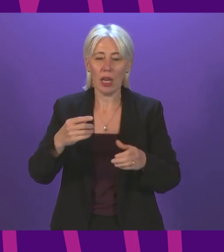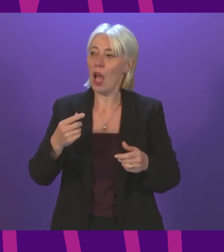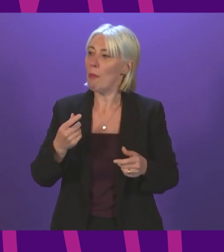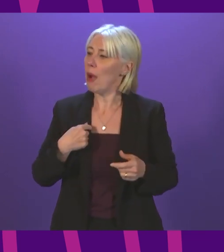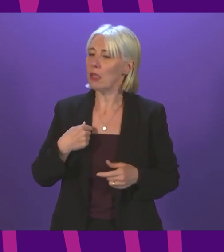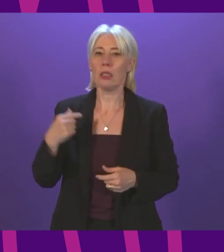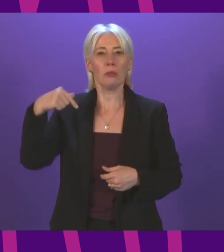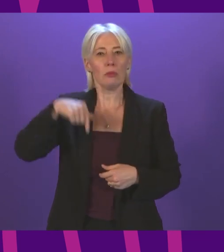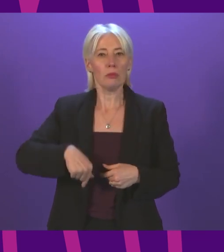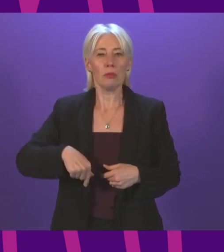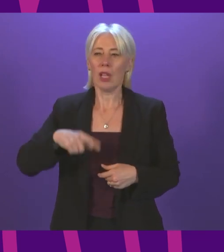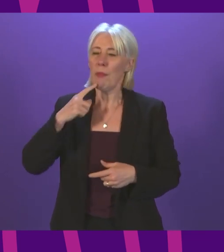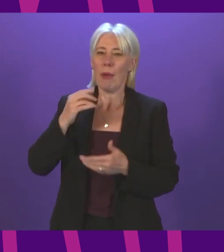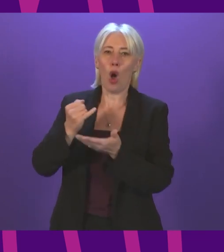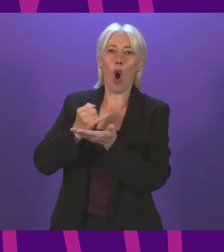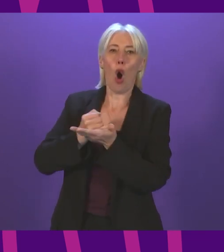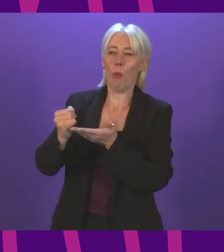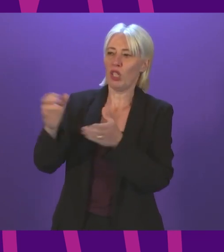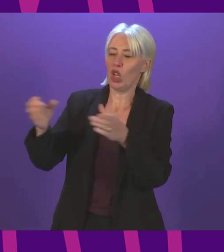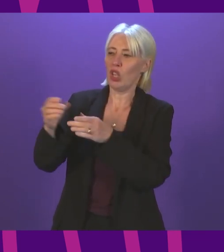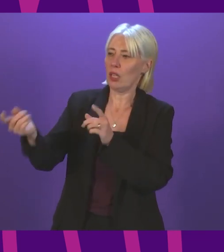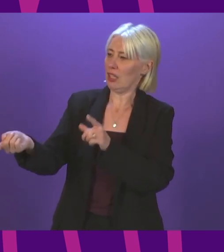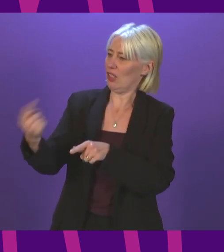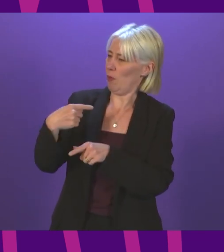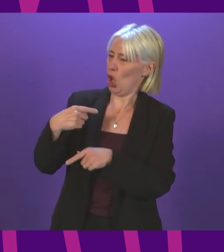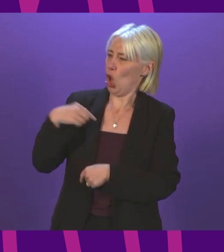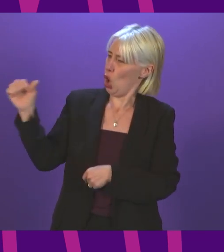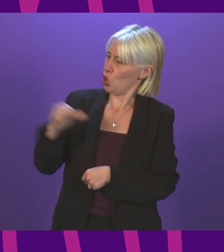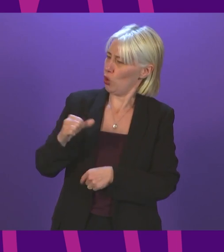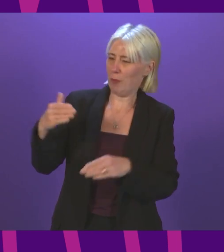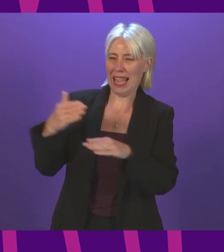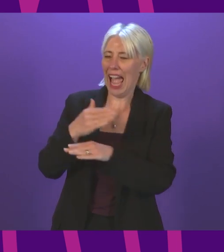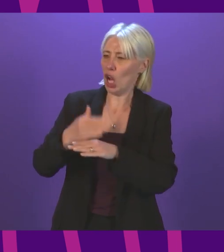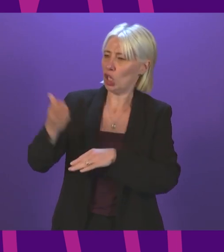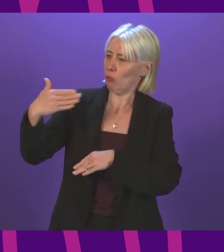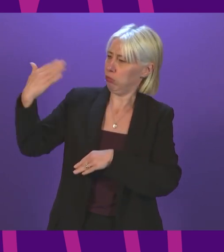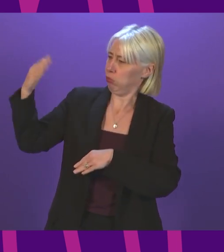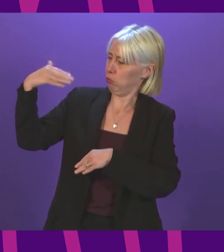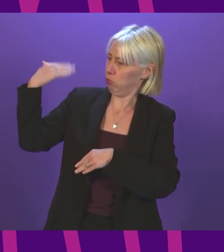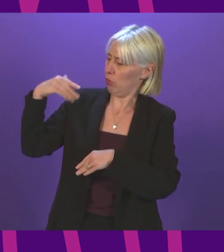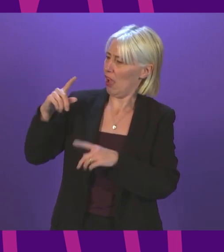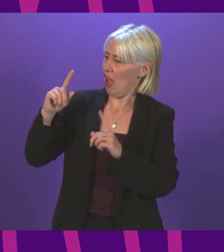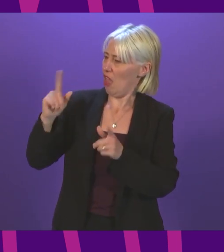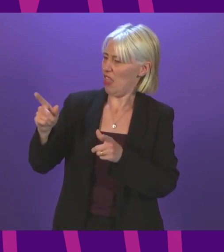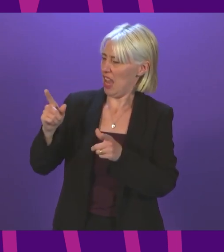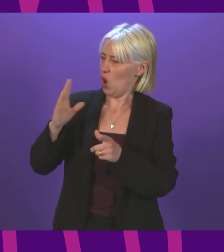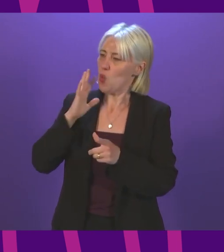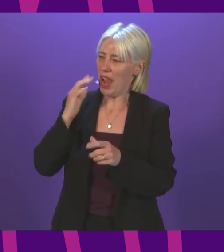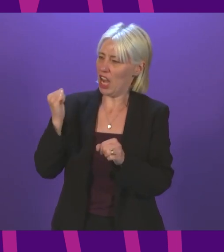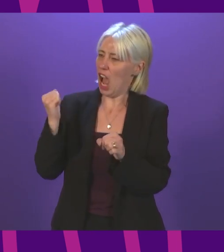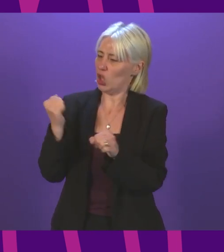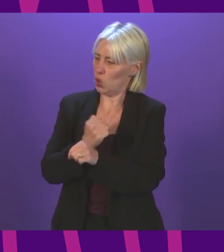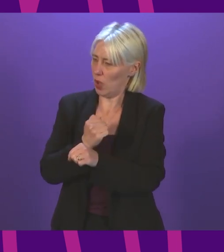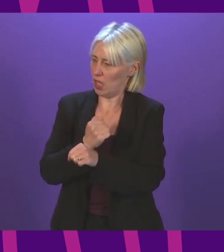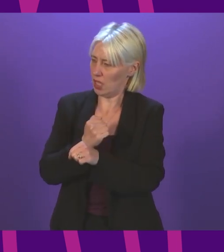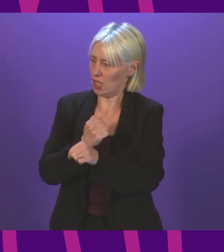chamber and have opposition telling me that we should have taken action many, many months ago and then castigating us for taking that action months and